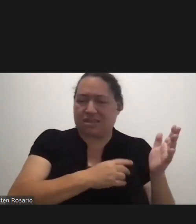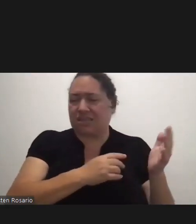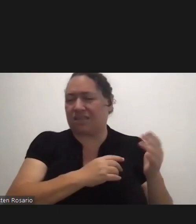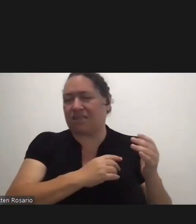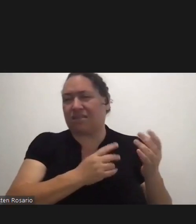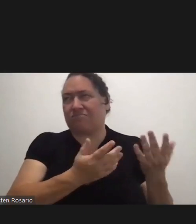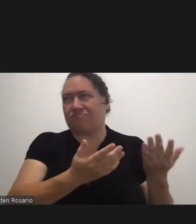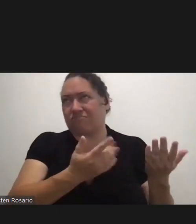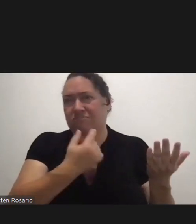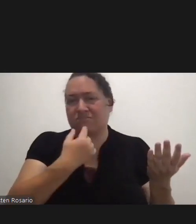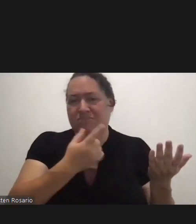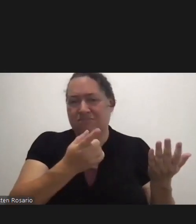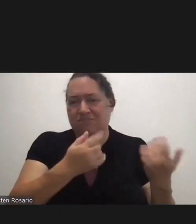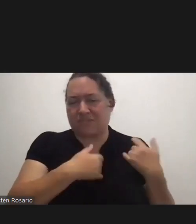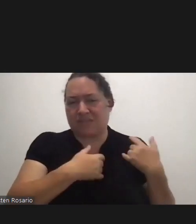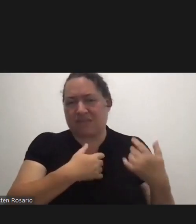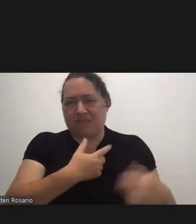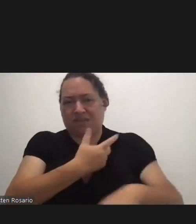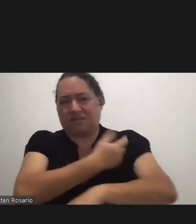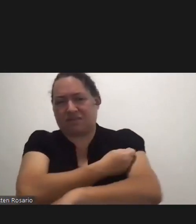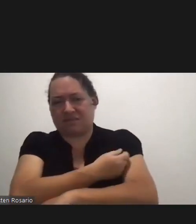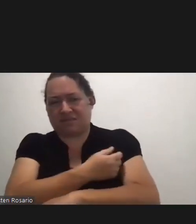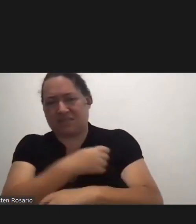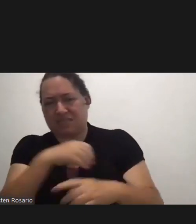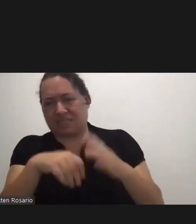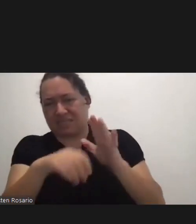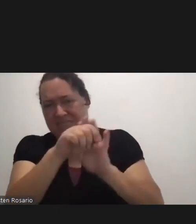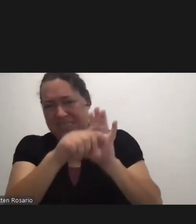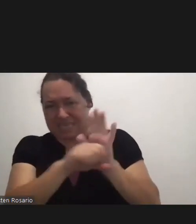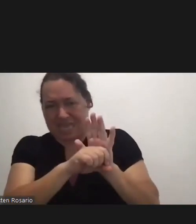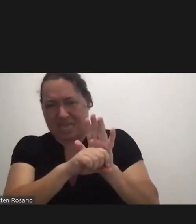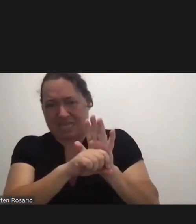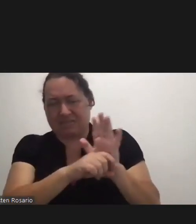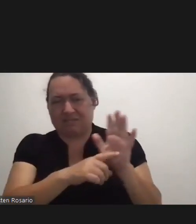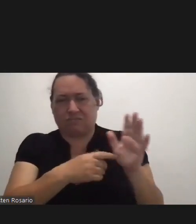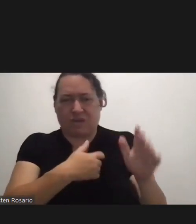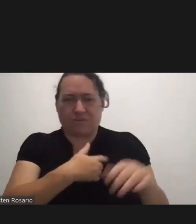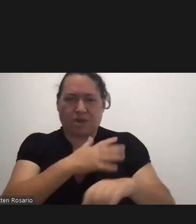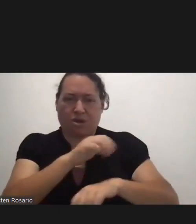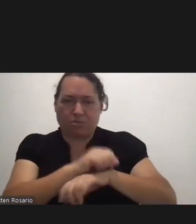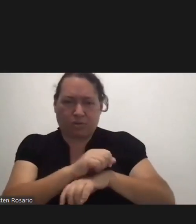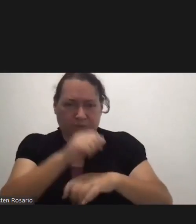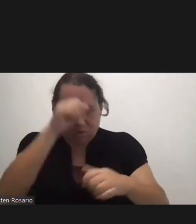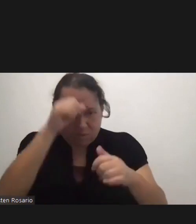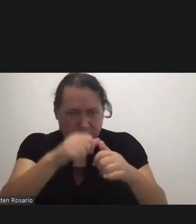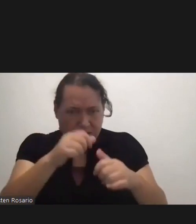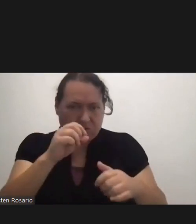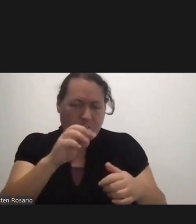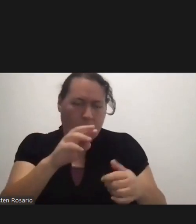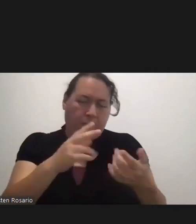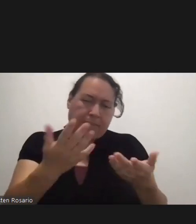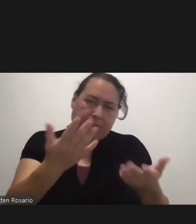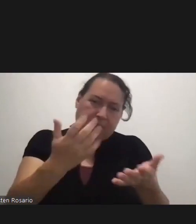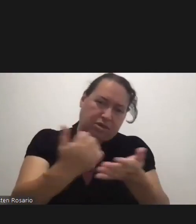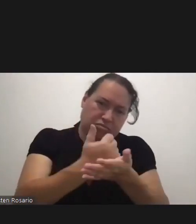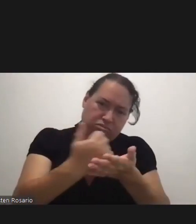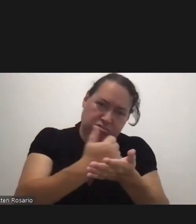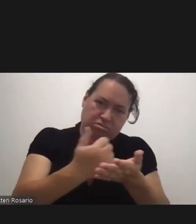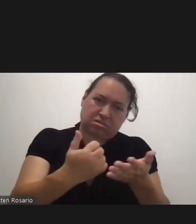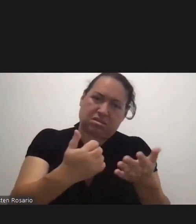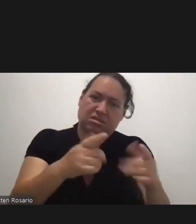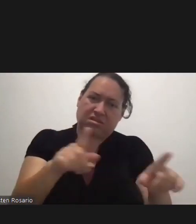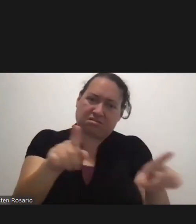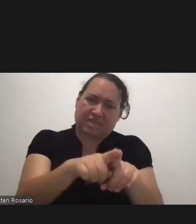Got Your Vaccine At CVS Stateside And Let's Say There Was An Appointment Reminder Or Credit Card Receipt Of You Going There And Matching That Date